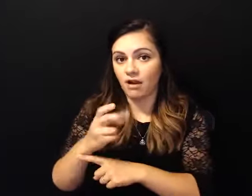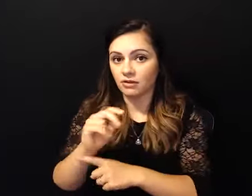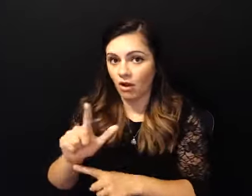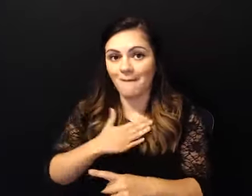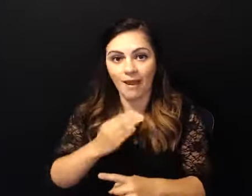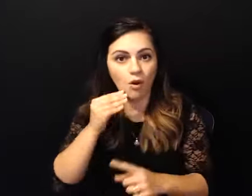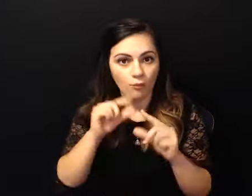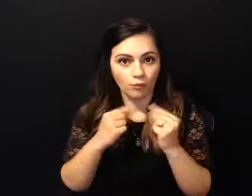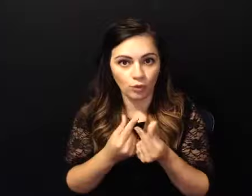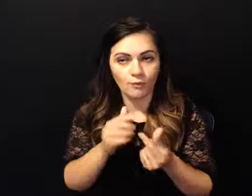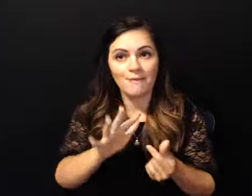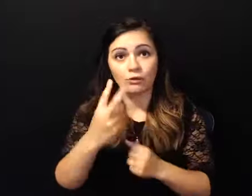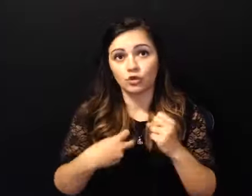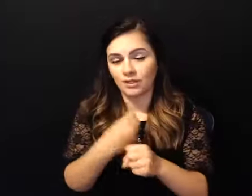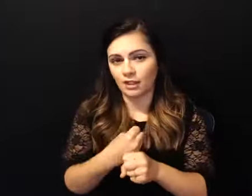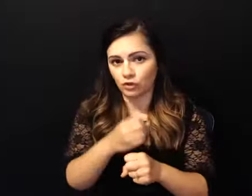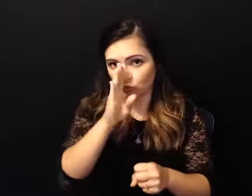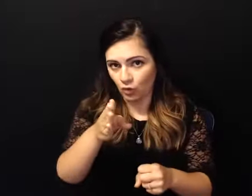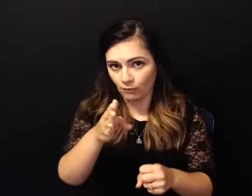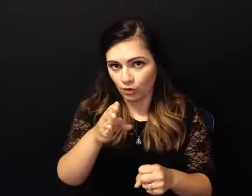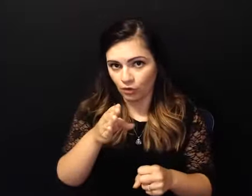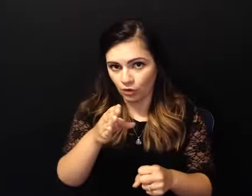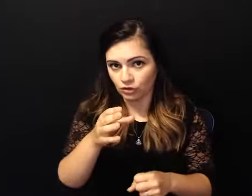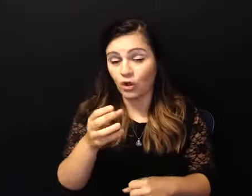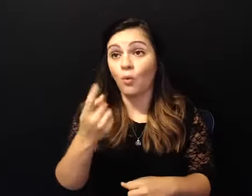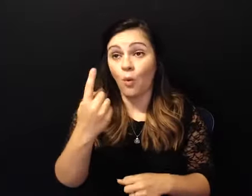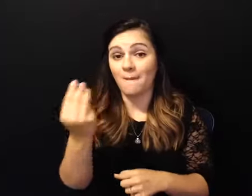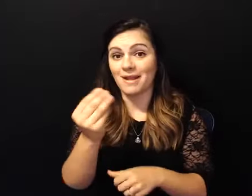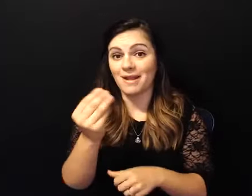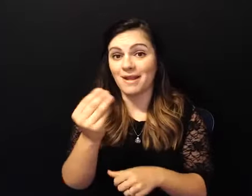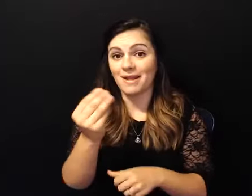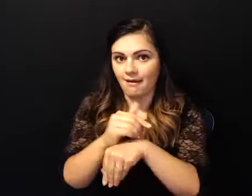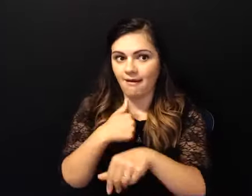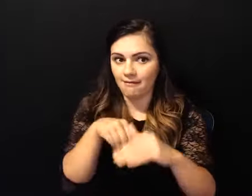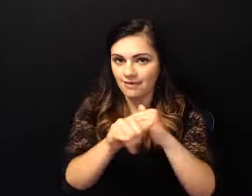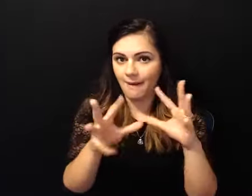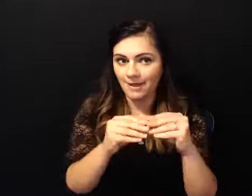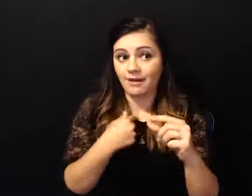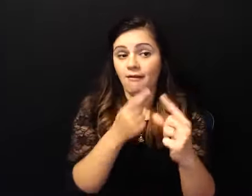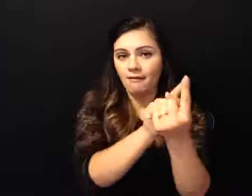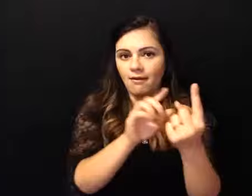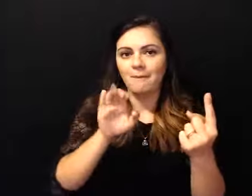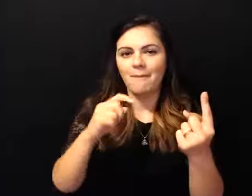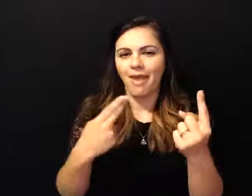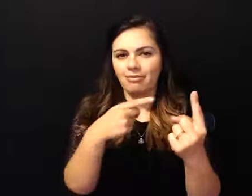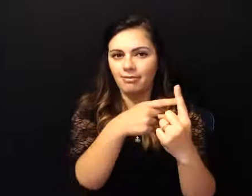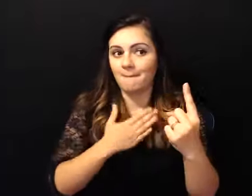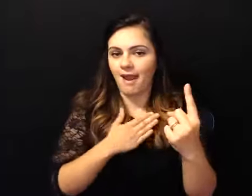of sobriety and i walked into my meeting at fox hall on a monday night and i went up to my sponsor beth and i said uh i think i'm pregnant